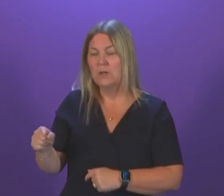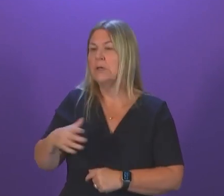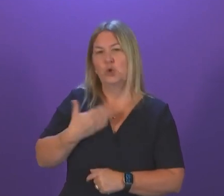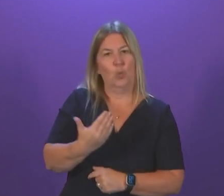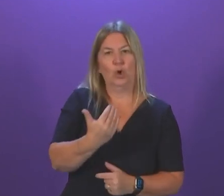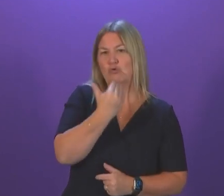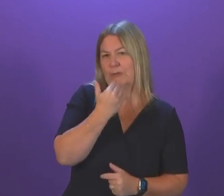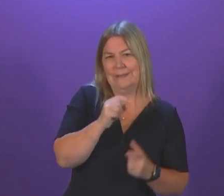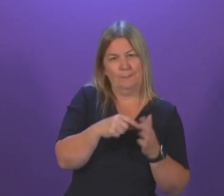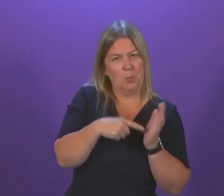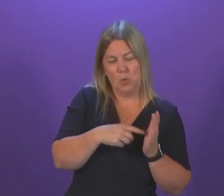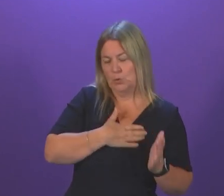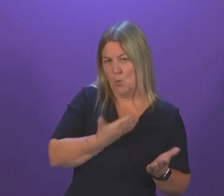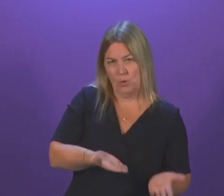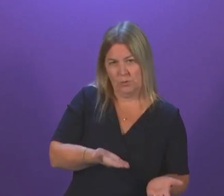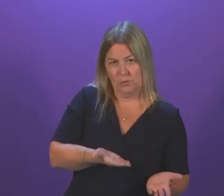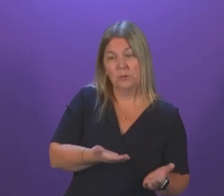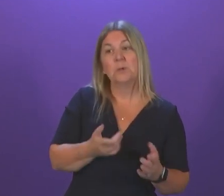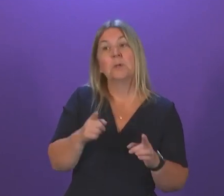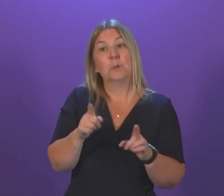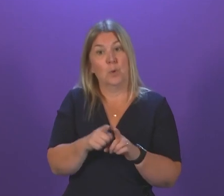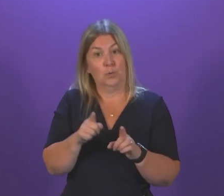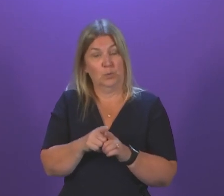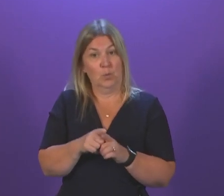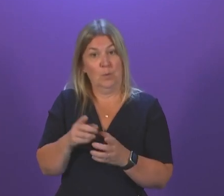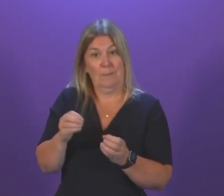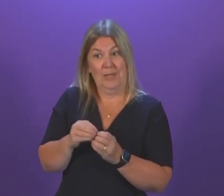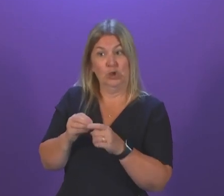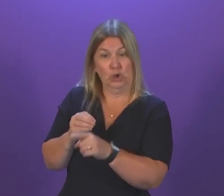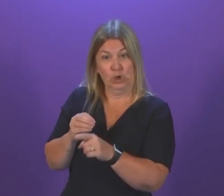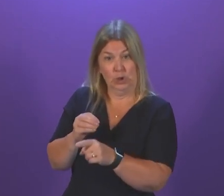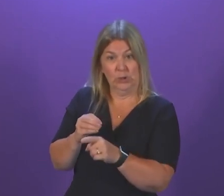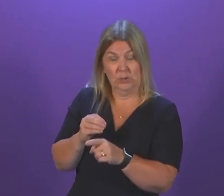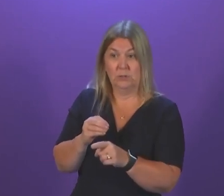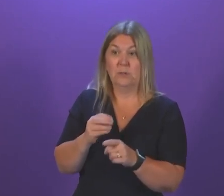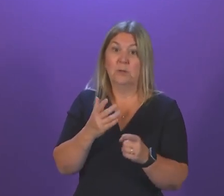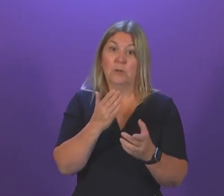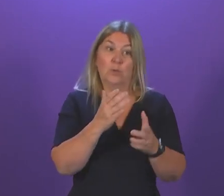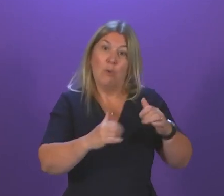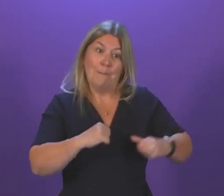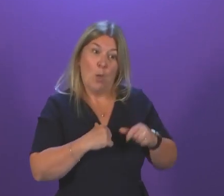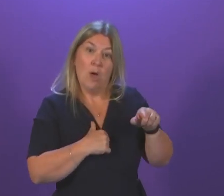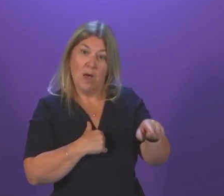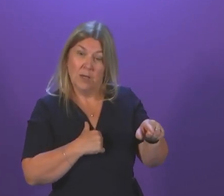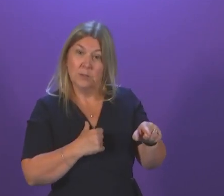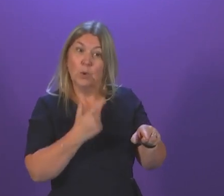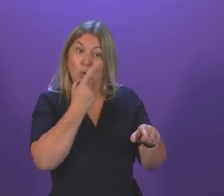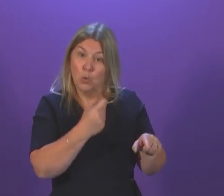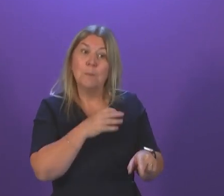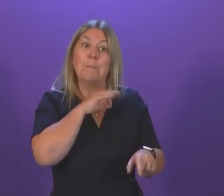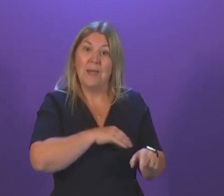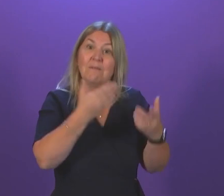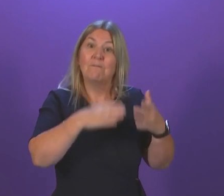reference to payment of the real living wage by employers benefiting from tax incentives was not to be permitted.